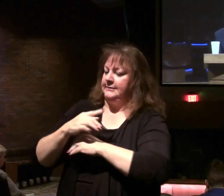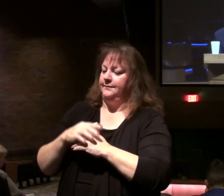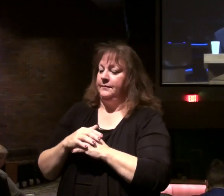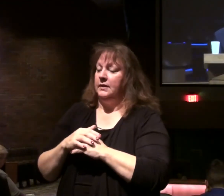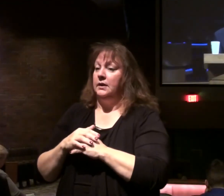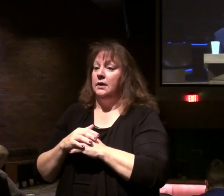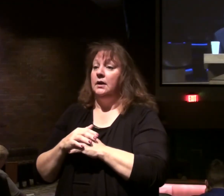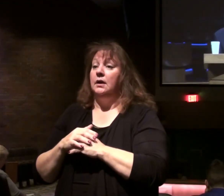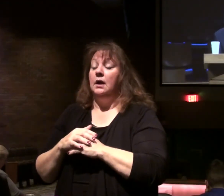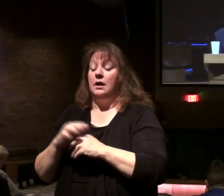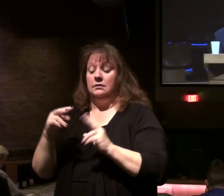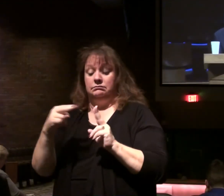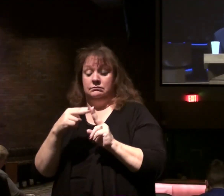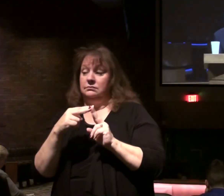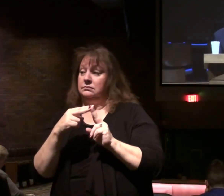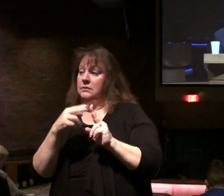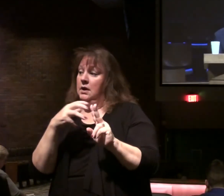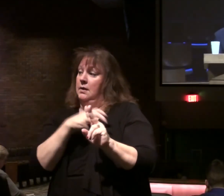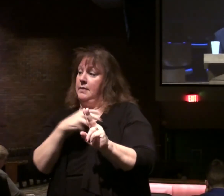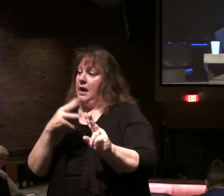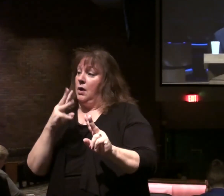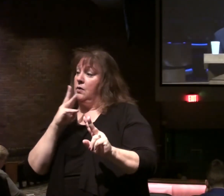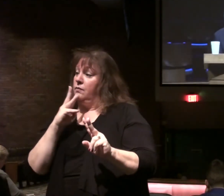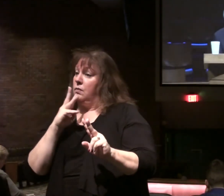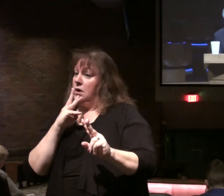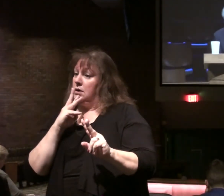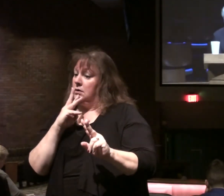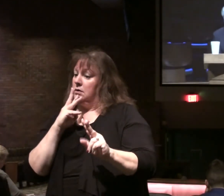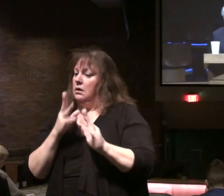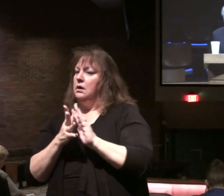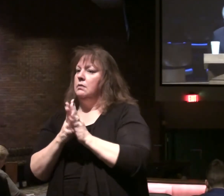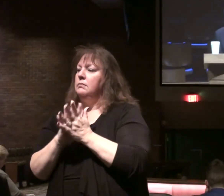And they have the power over the waters. To turn them into blood.